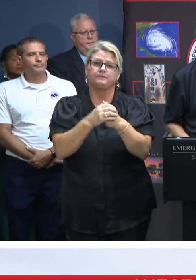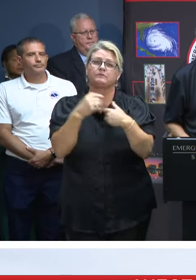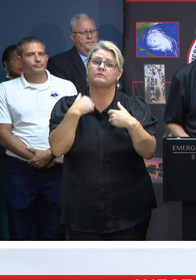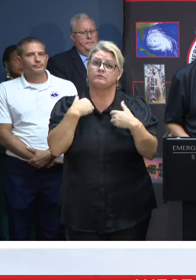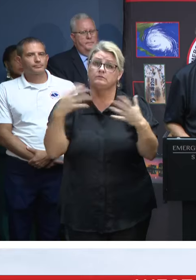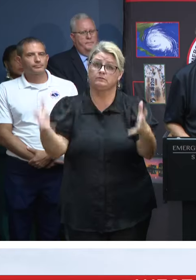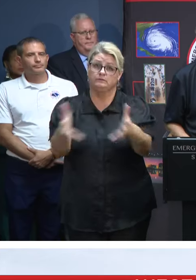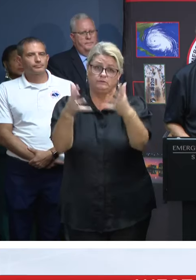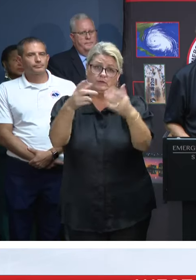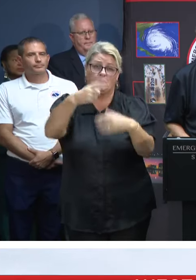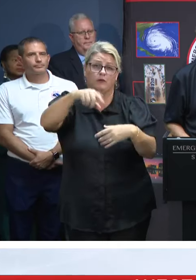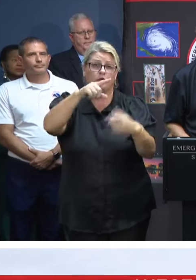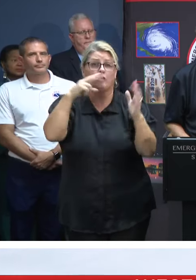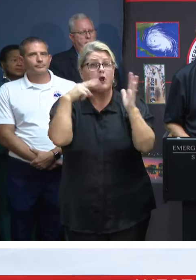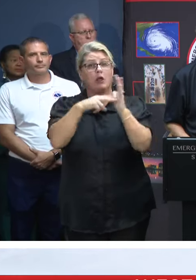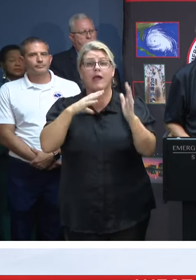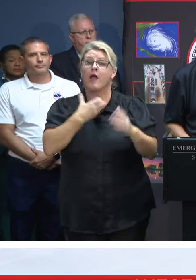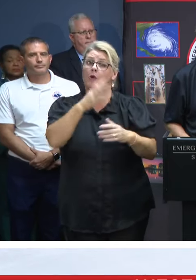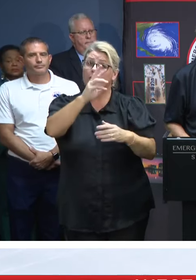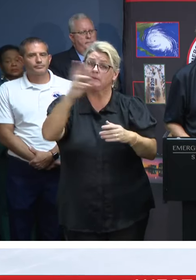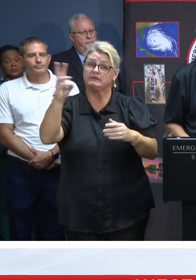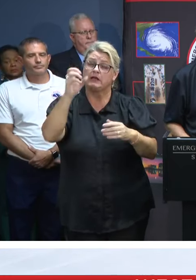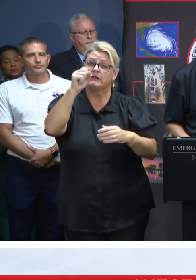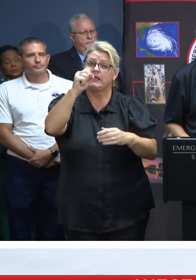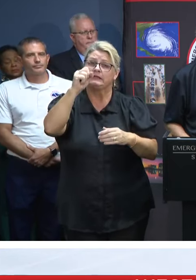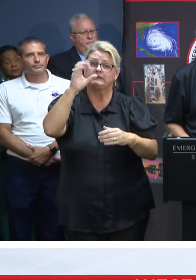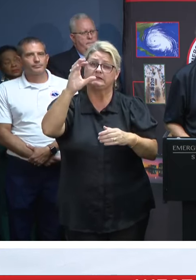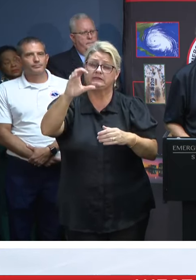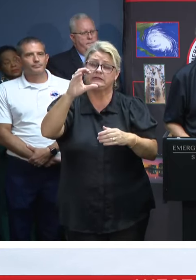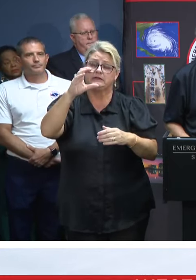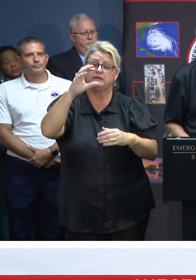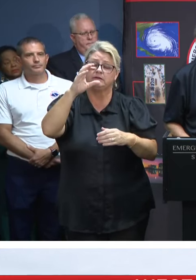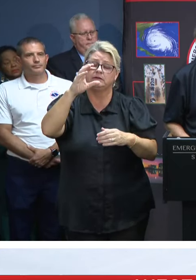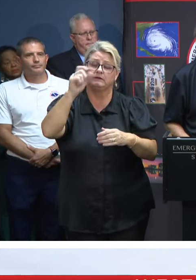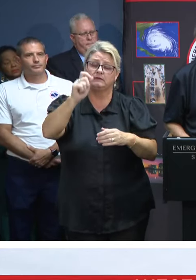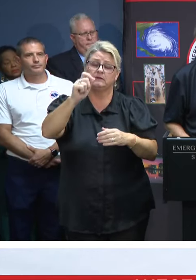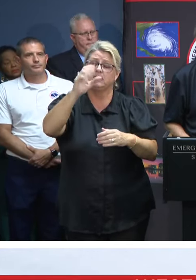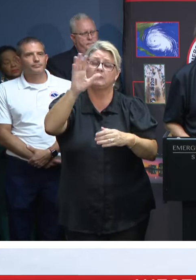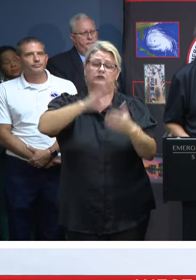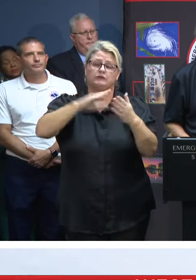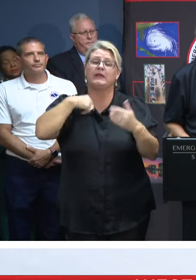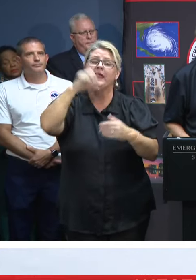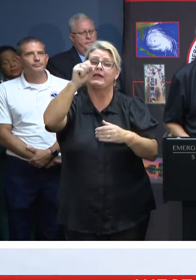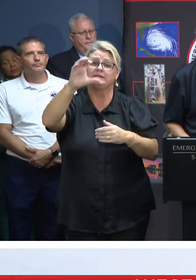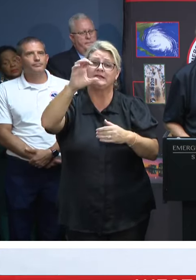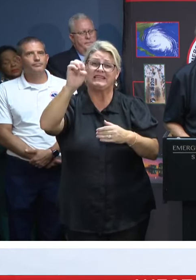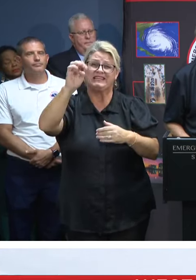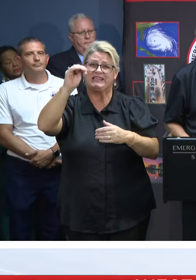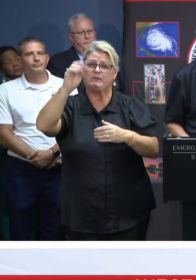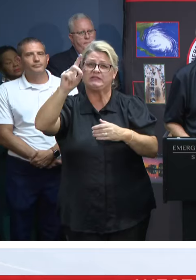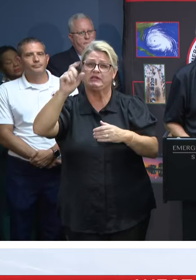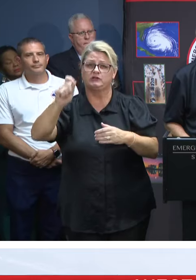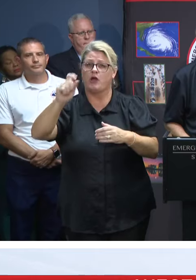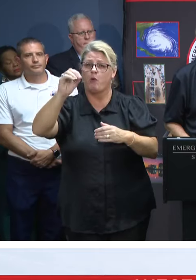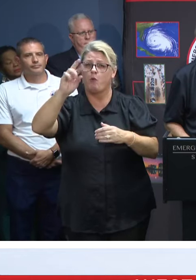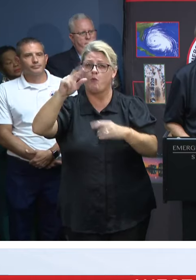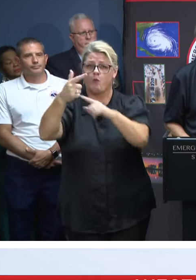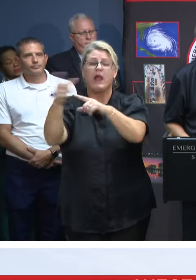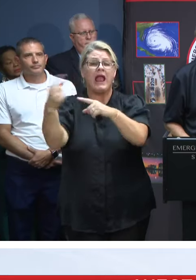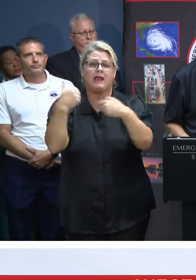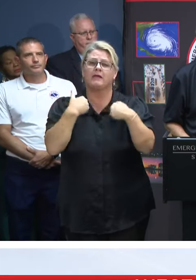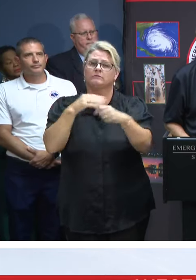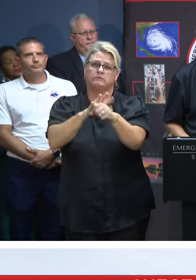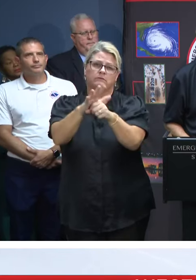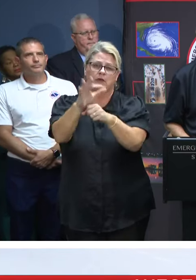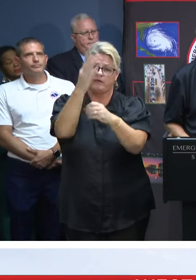residents to visit our website at SCEMD.org, which has a wealth of information on how individuals, families, and